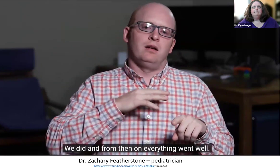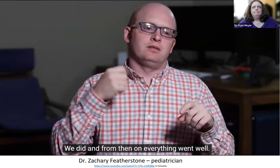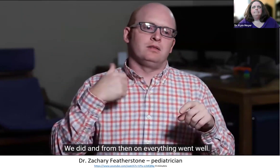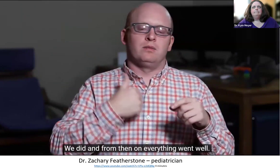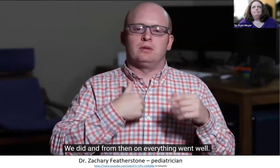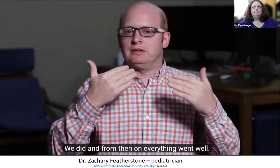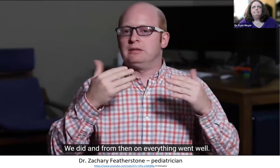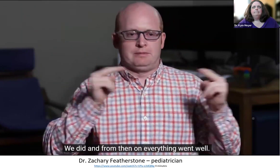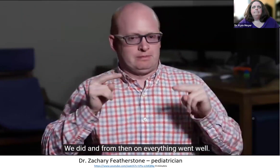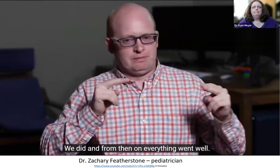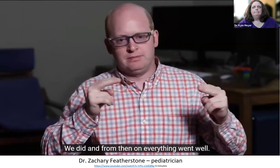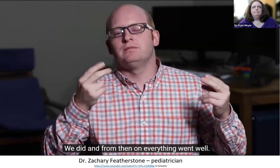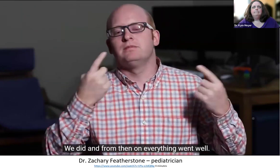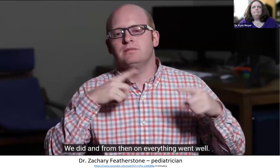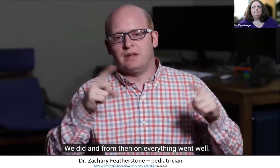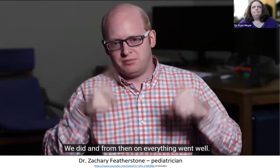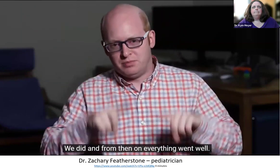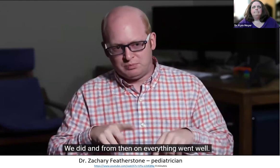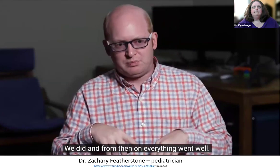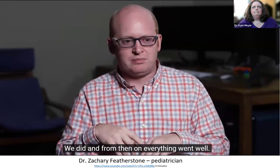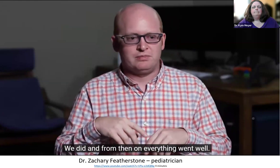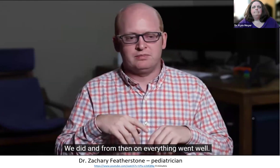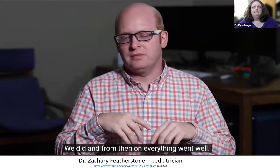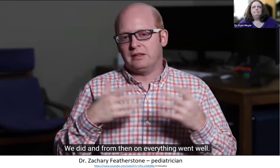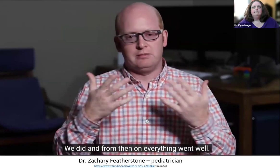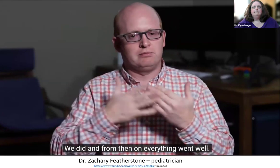We did. And from then on, everything went well.